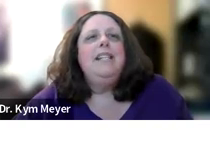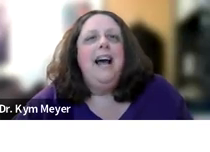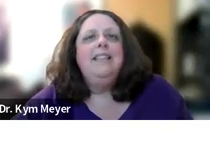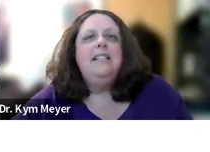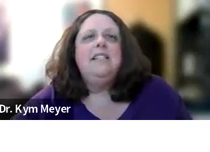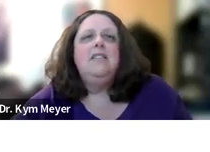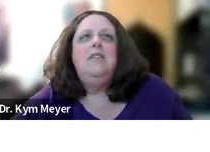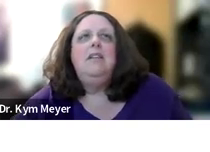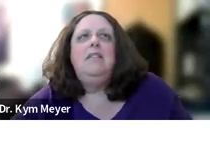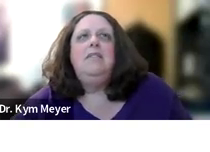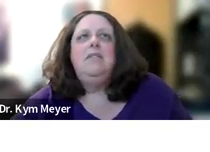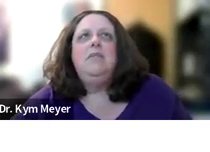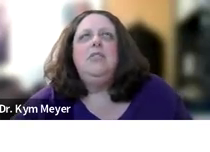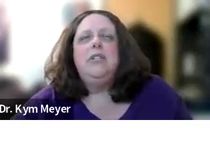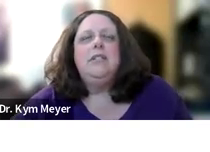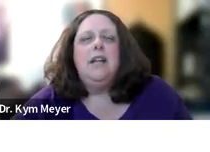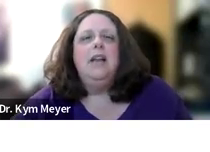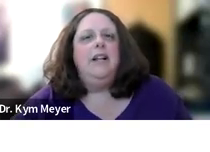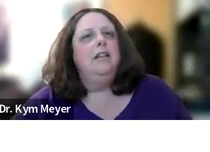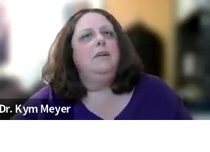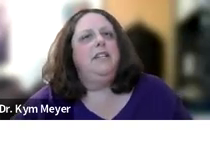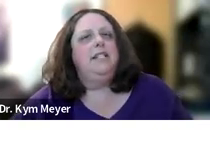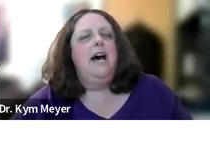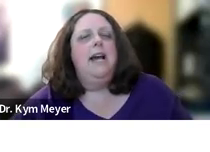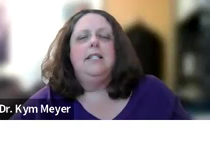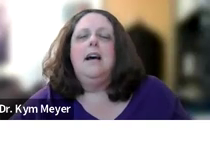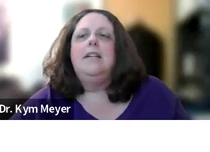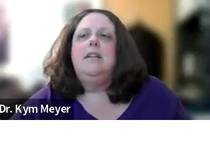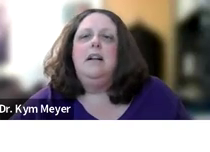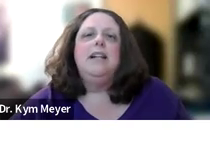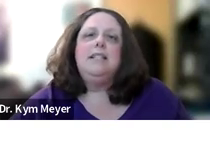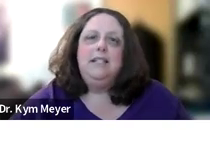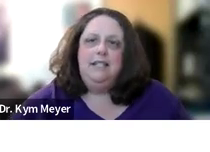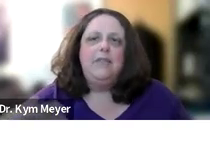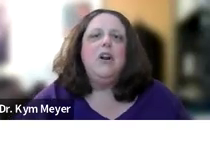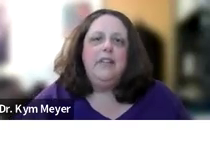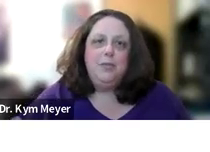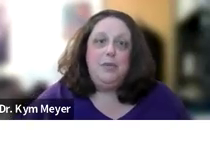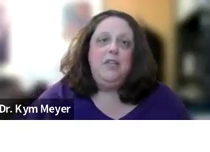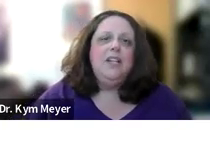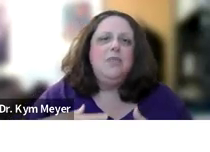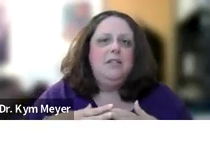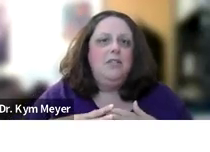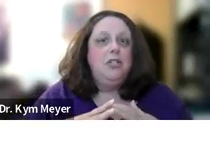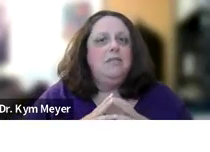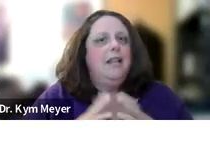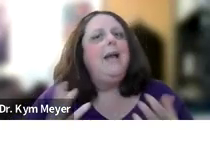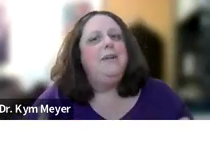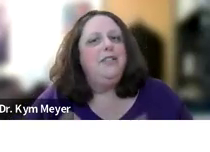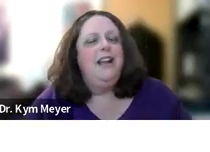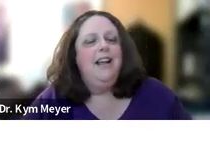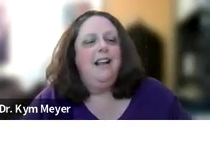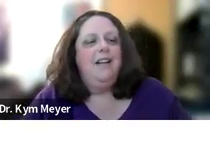Um, I've had this just as kind of a little bit of an aside. It's not, not deaf and hard of hearing specific. It's really just